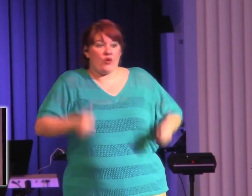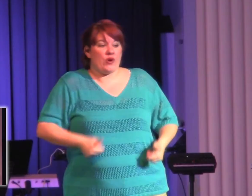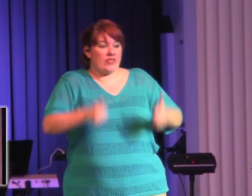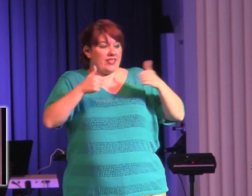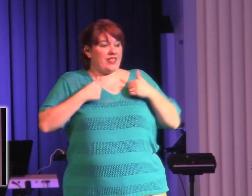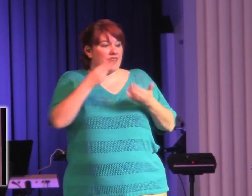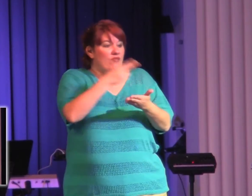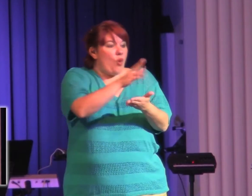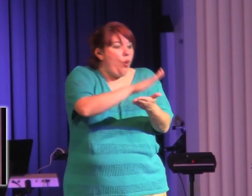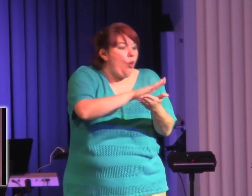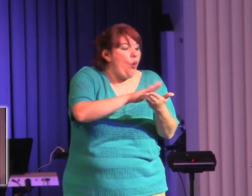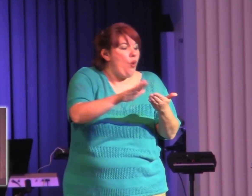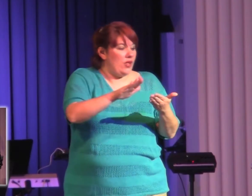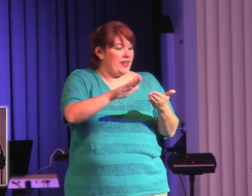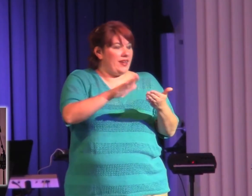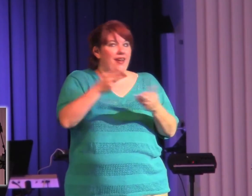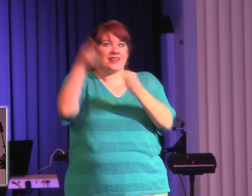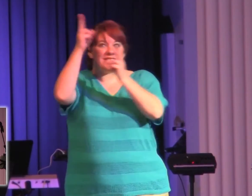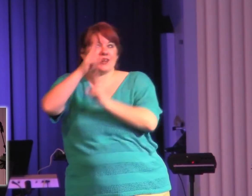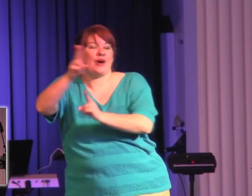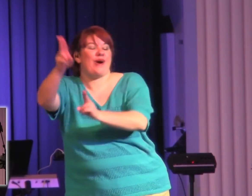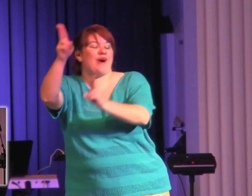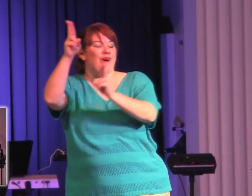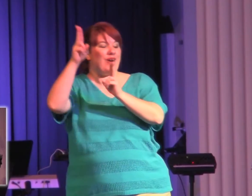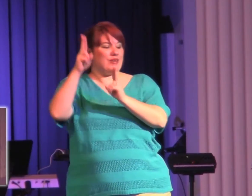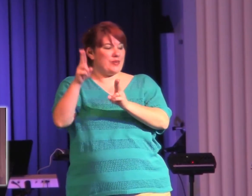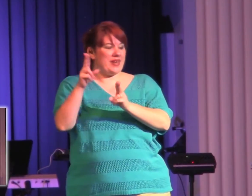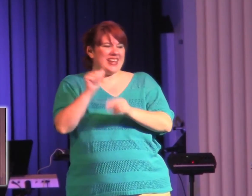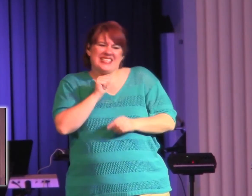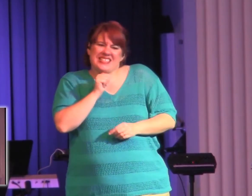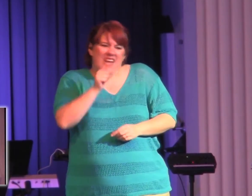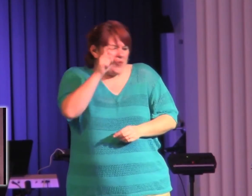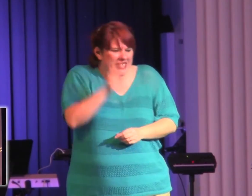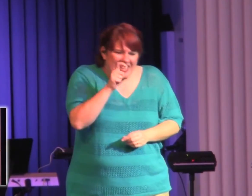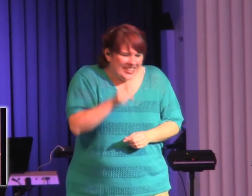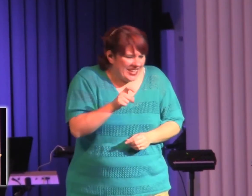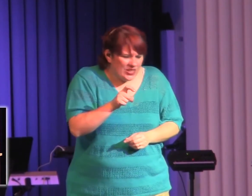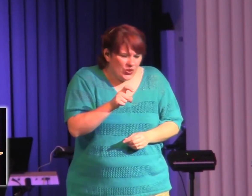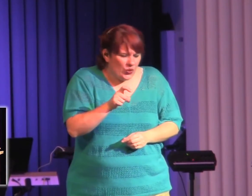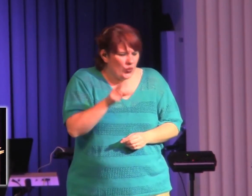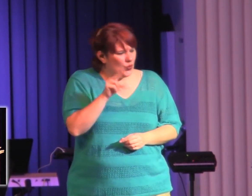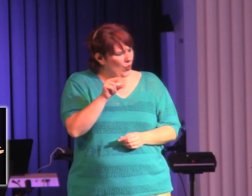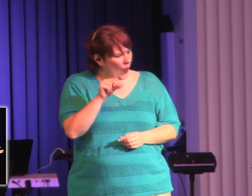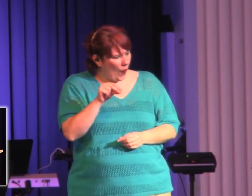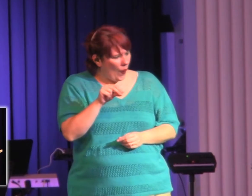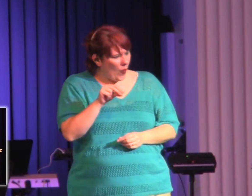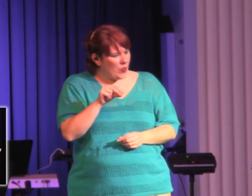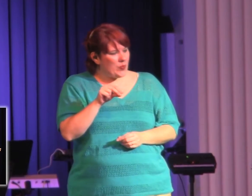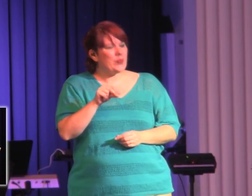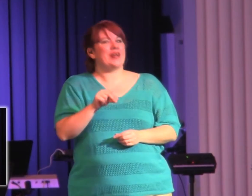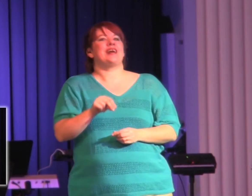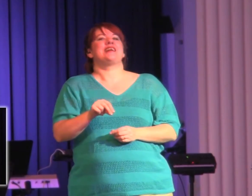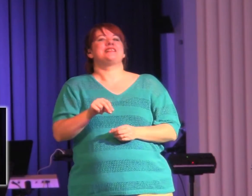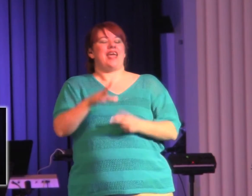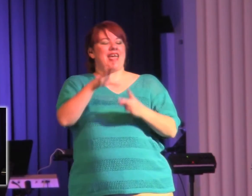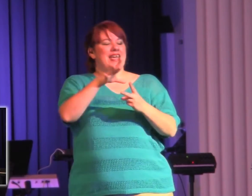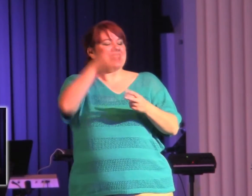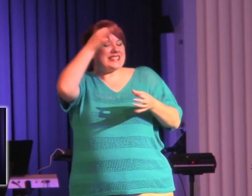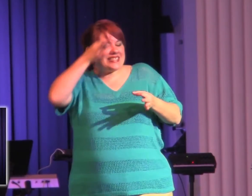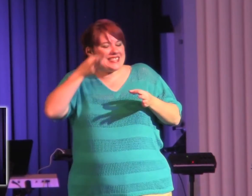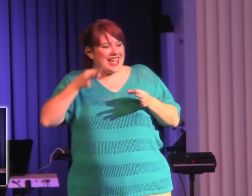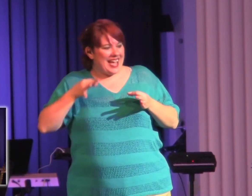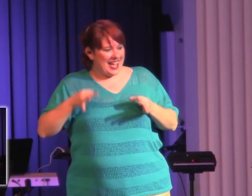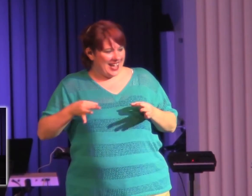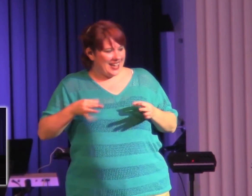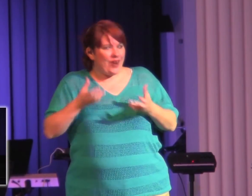all of a sudden, what's going to happen is you're going to be more aware of the presence of God in your everyday life. Number one. Number two,